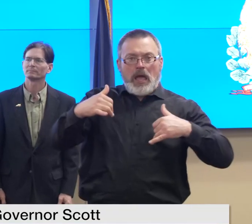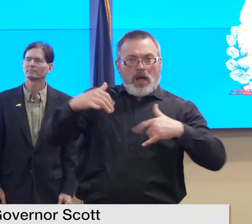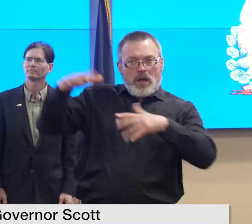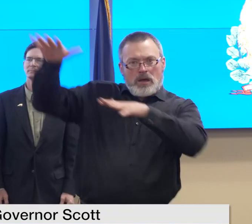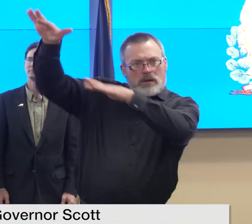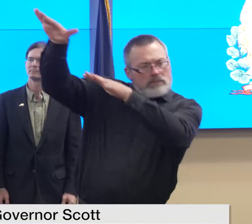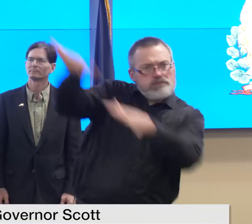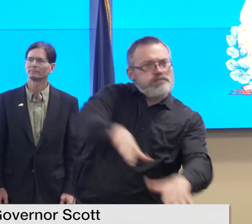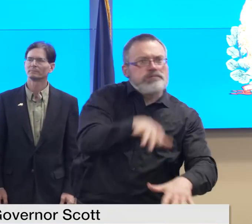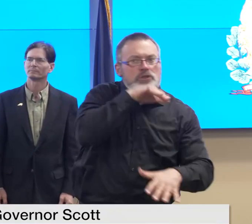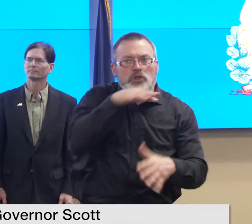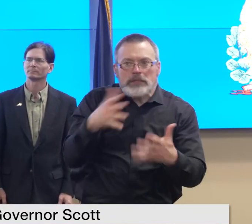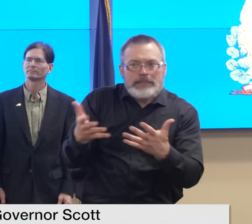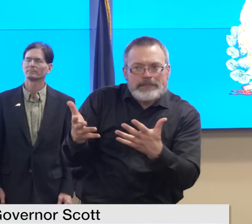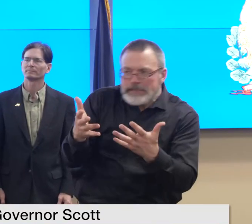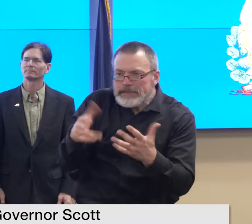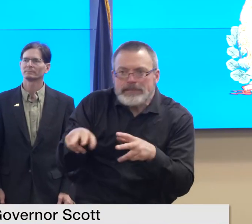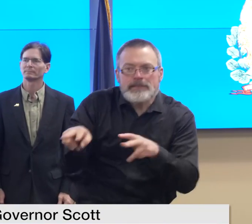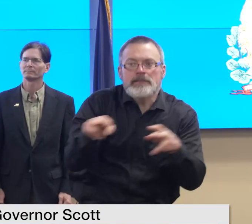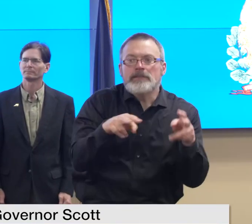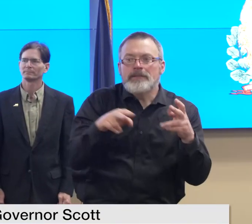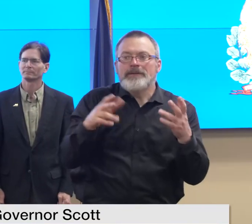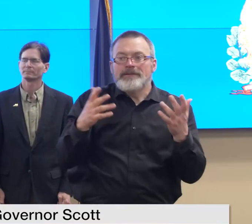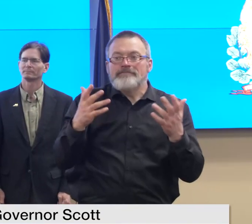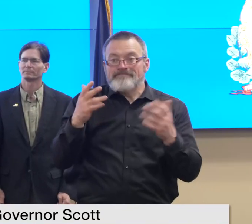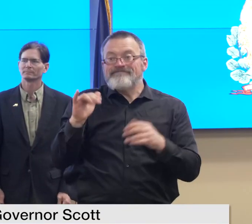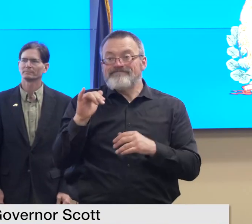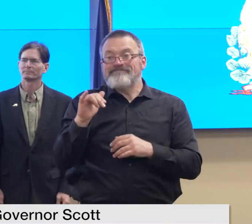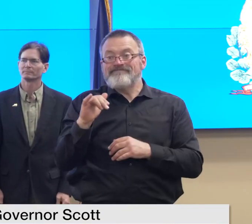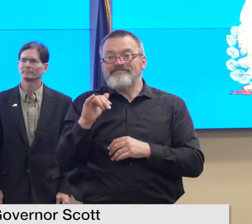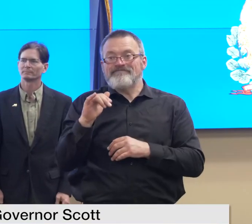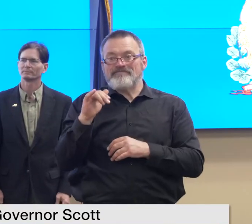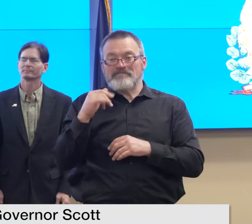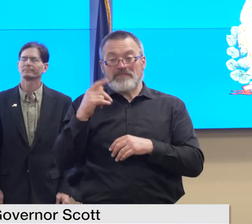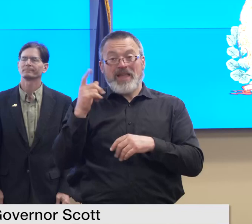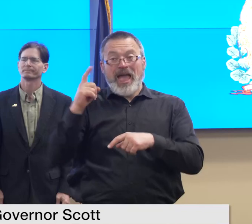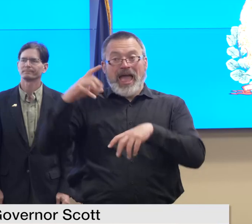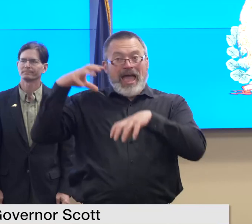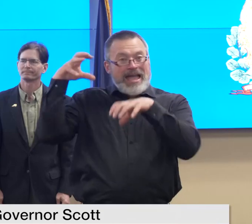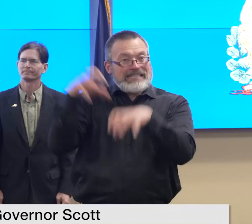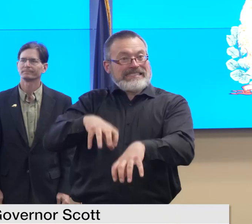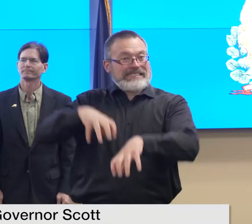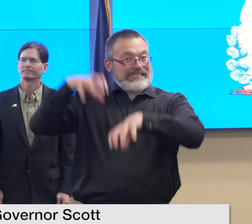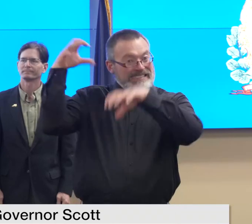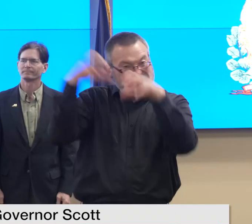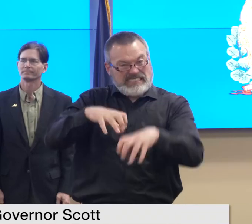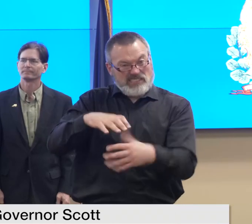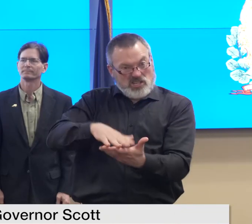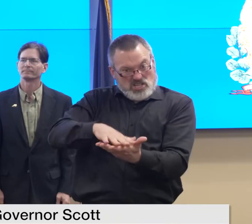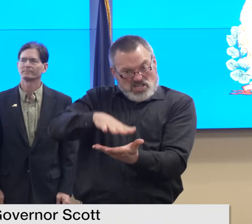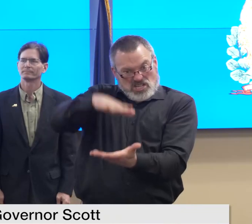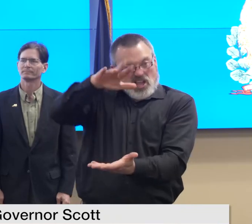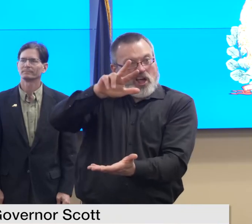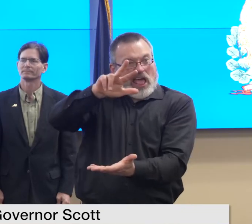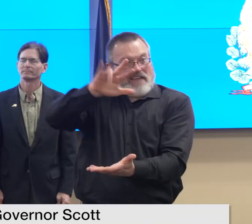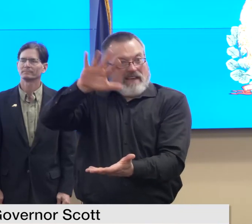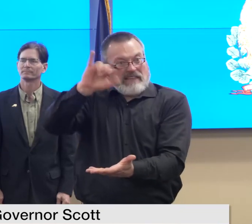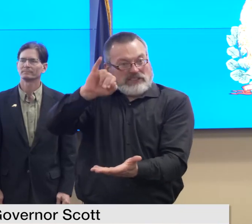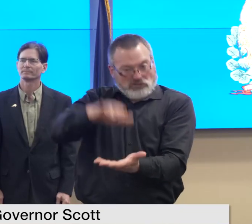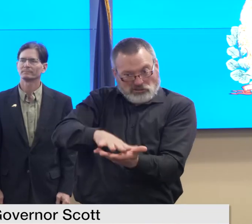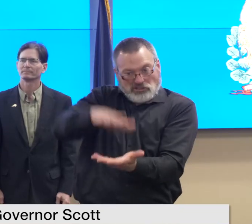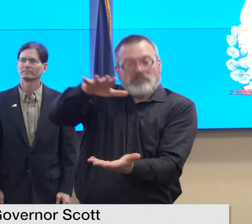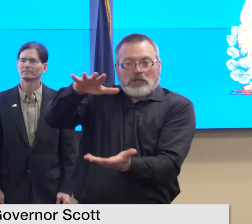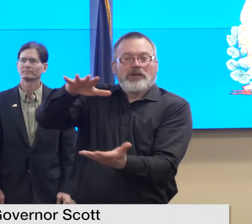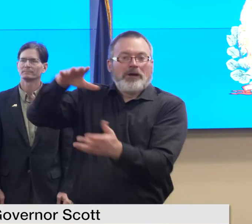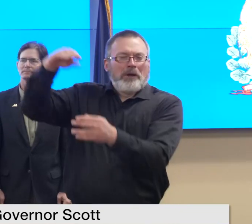specific work indicates that three to five inches of precipitation can trigger failures that lead to landslides particularly when